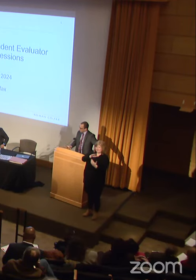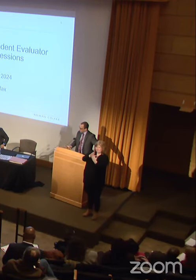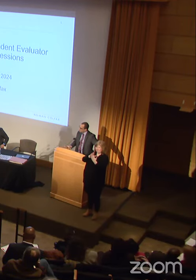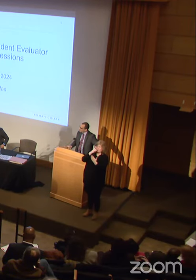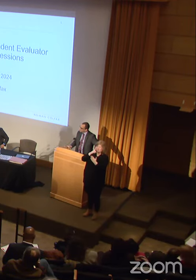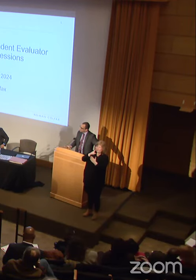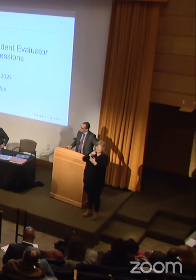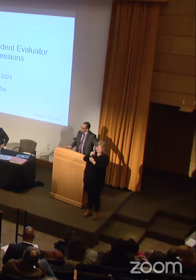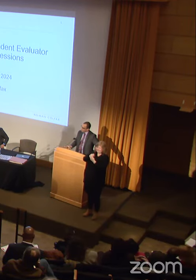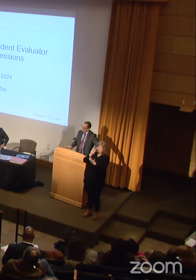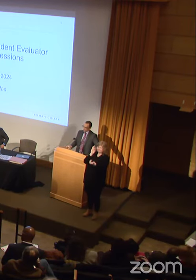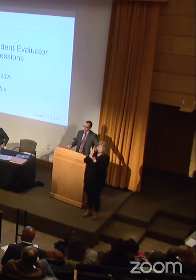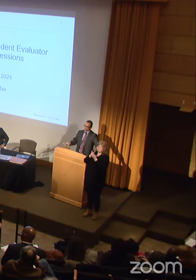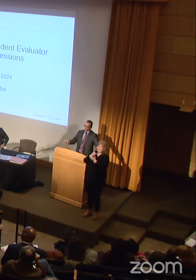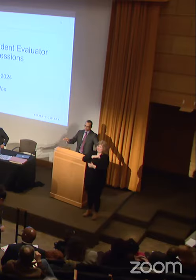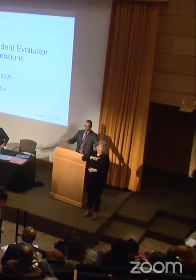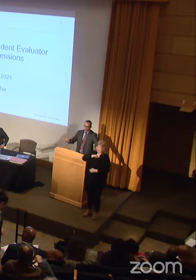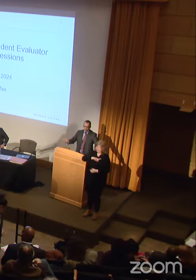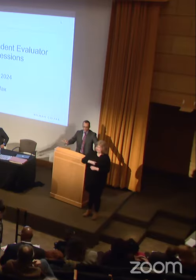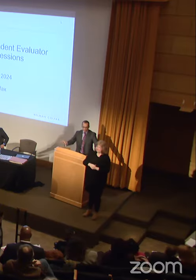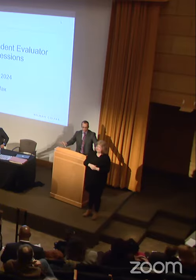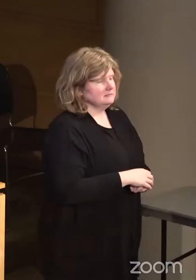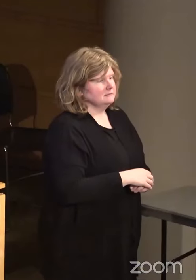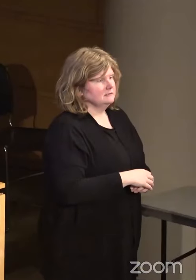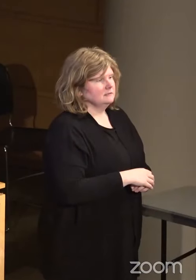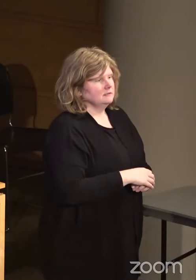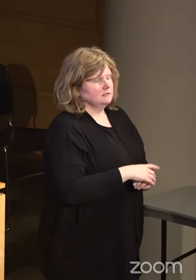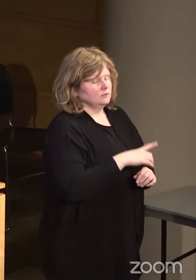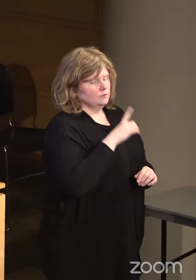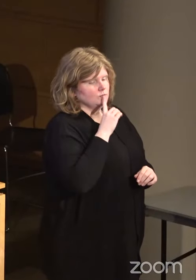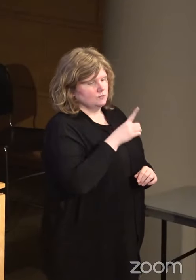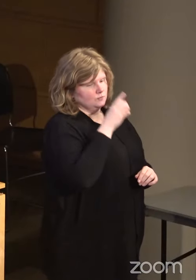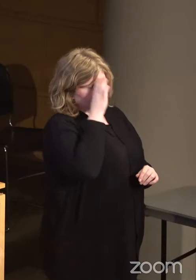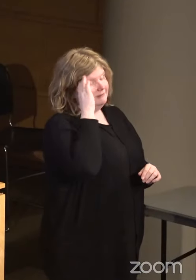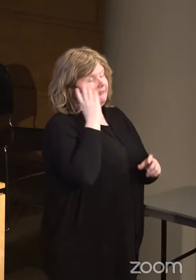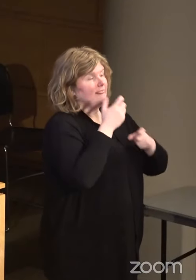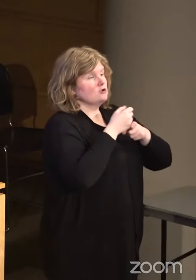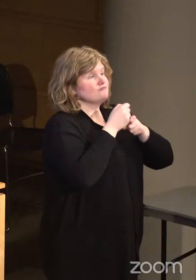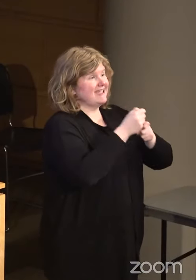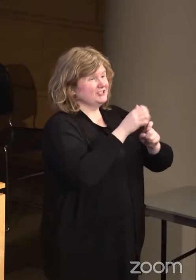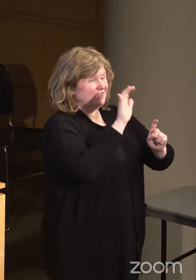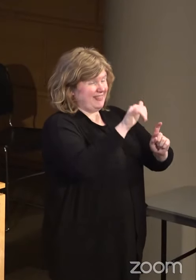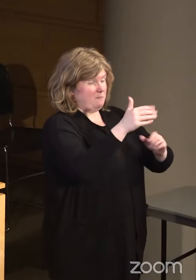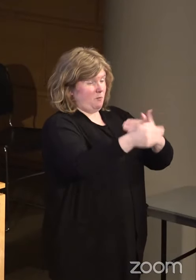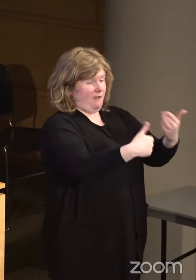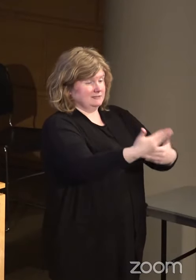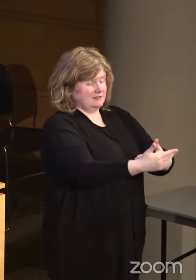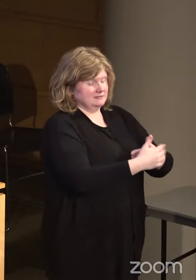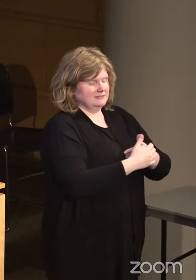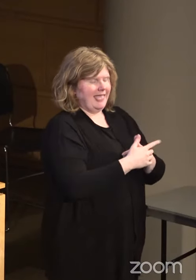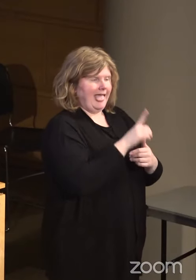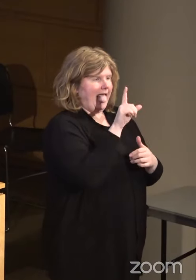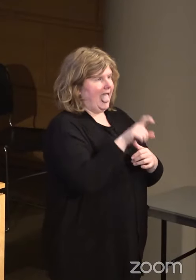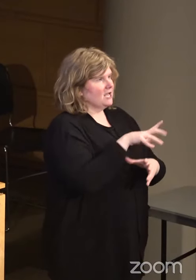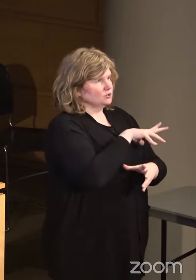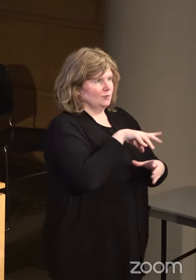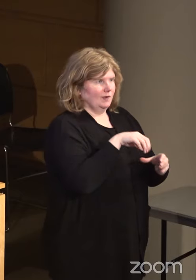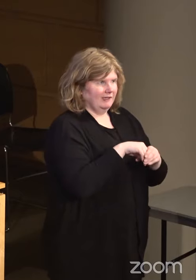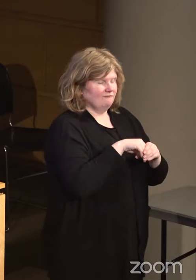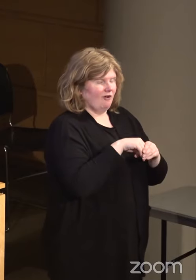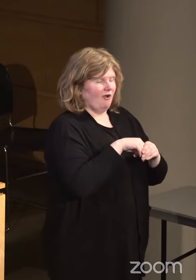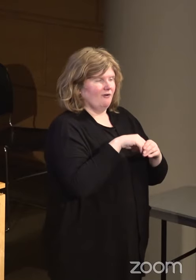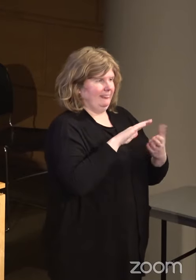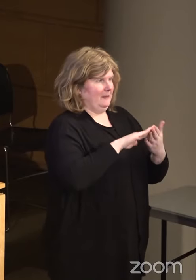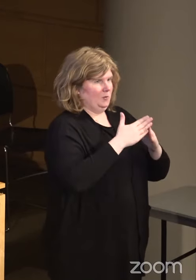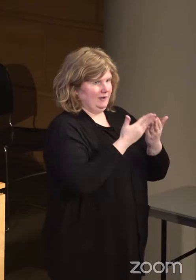Minneapolis, and the creation of that process has to include the